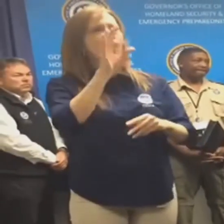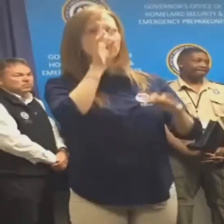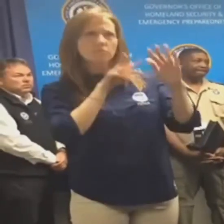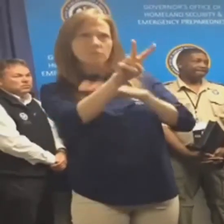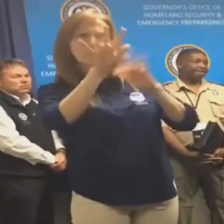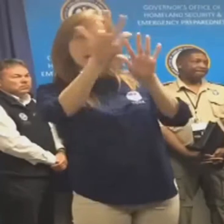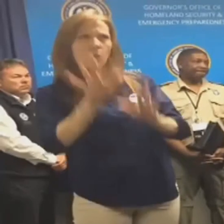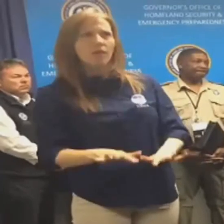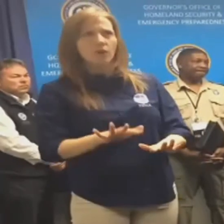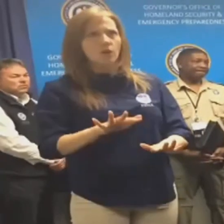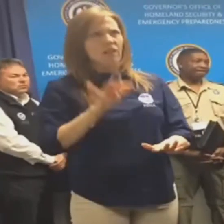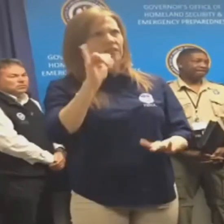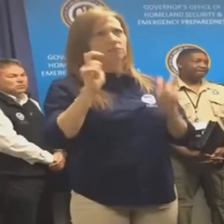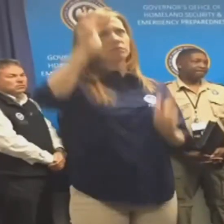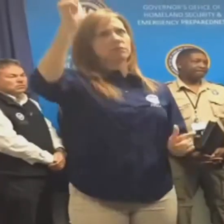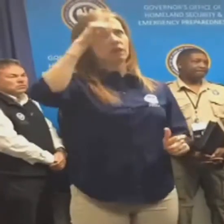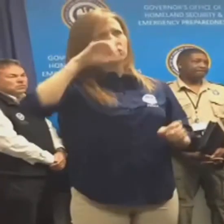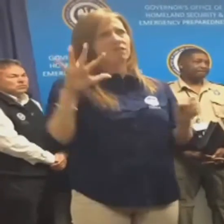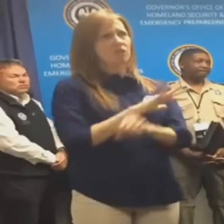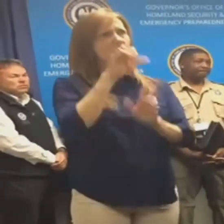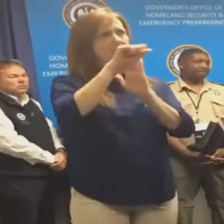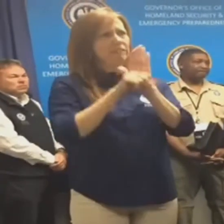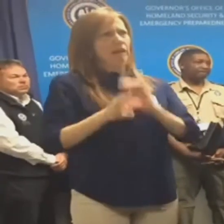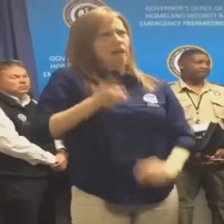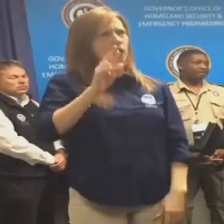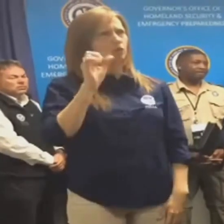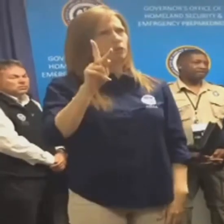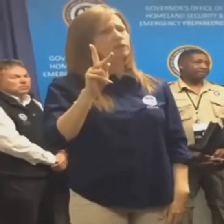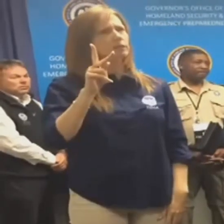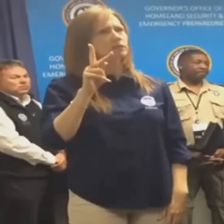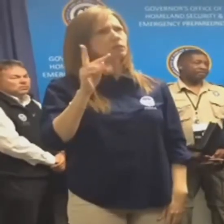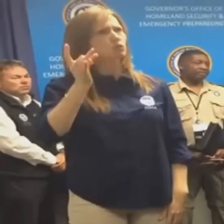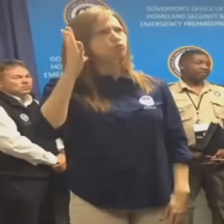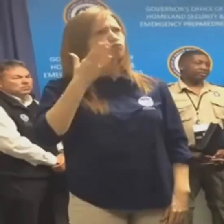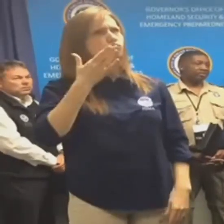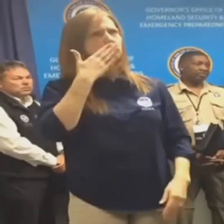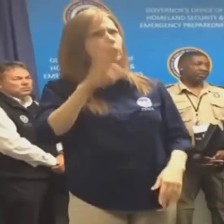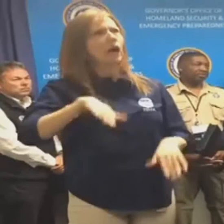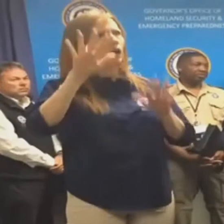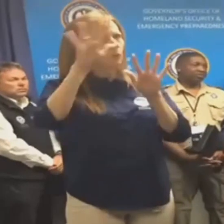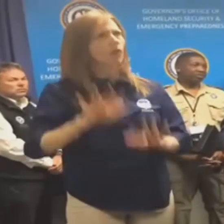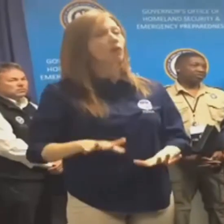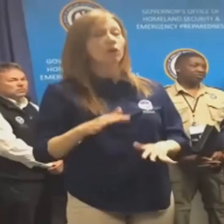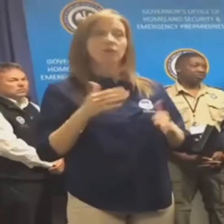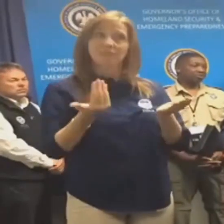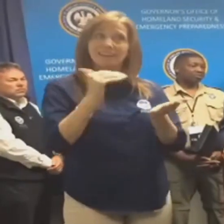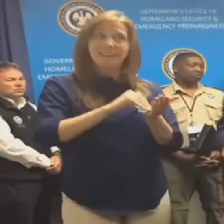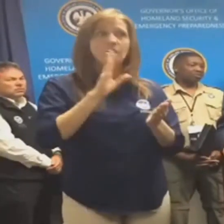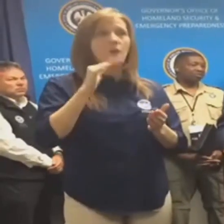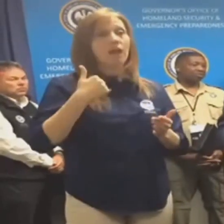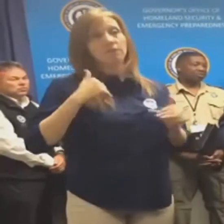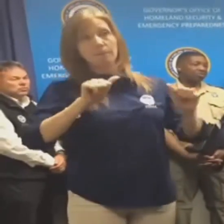in the state of Louisiana where this particular forecast has ever been issued for so much of the state of Louisiana to be at high